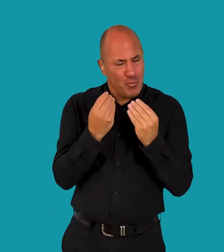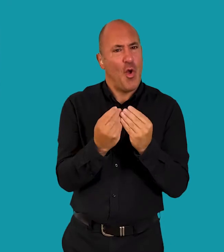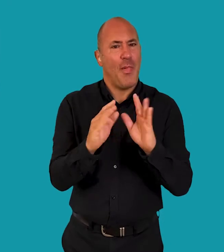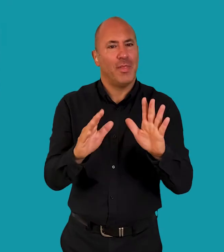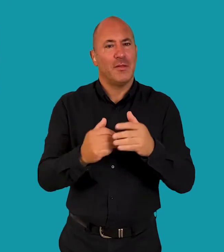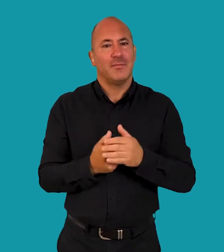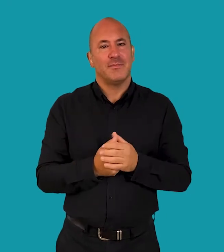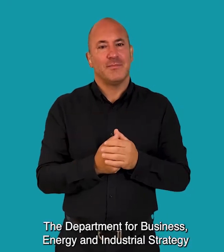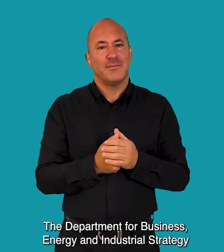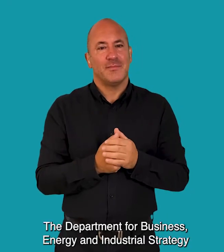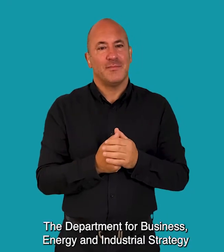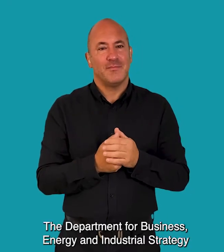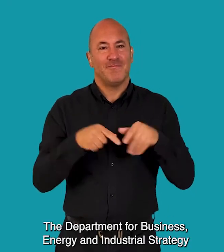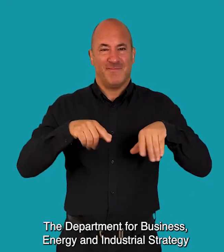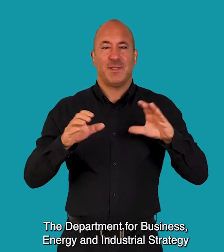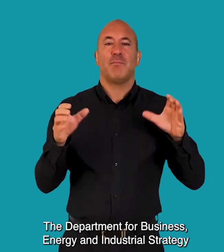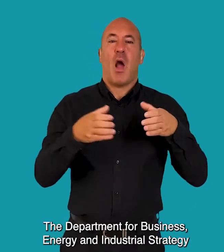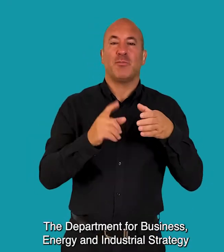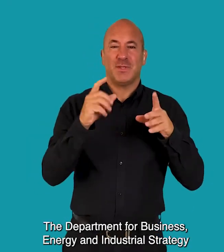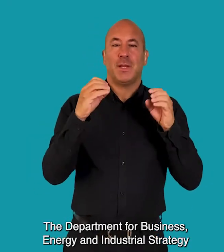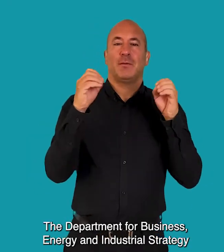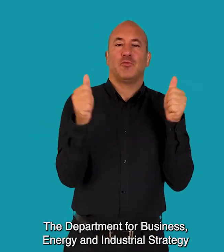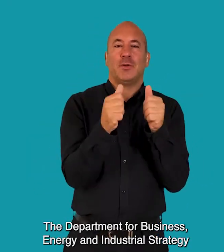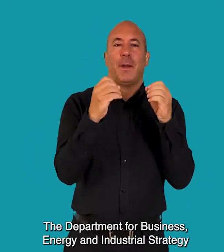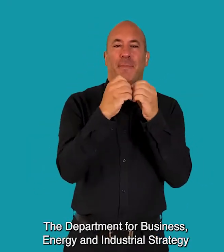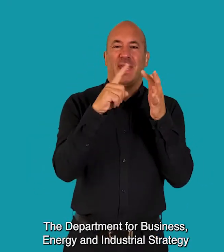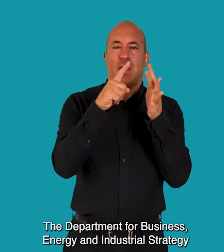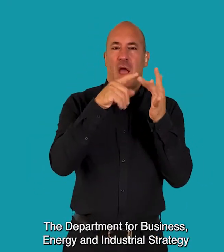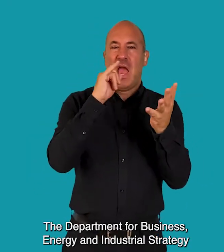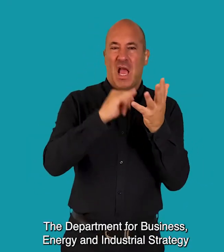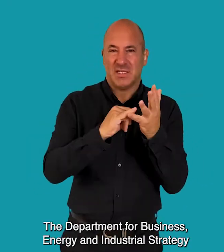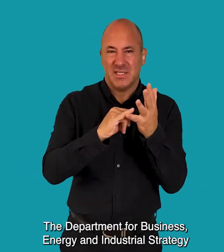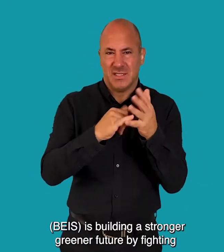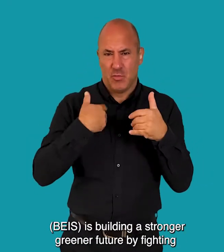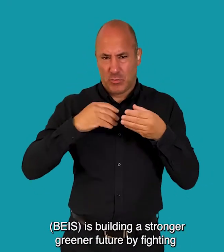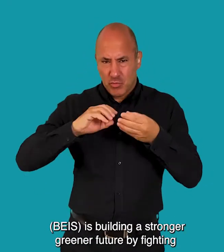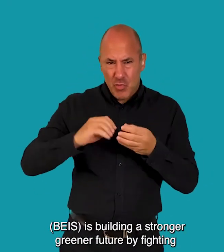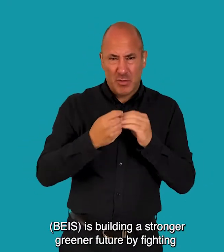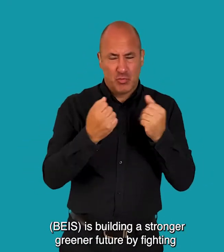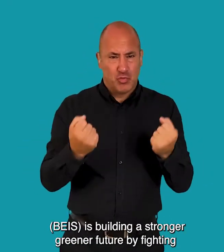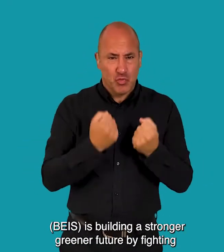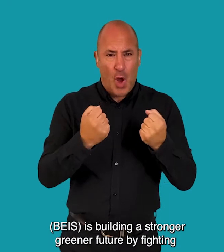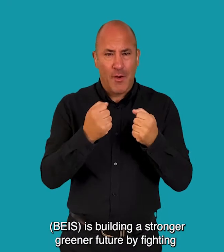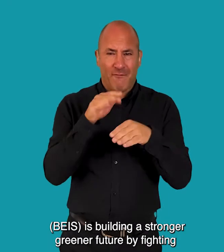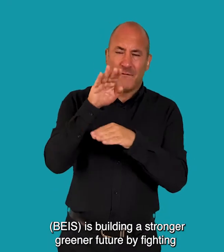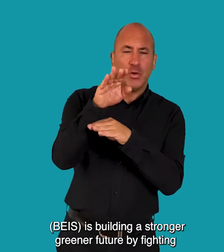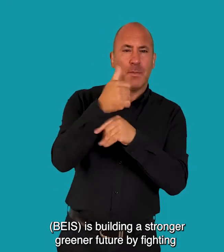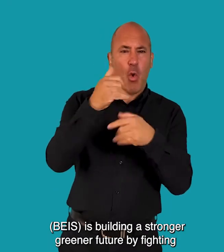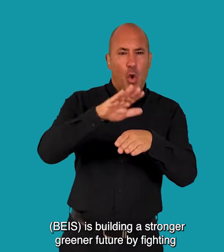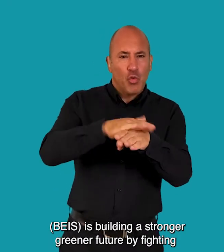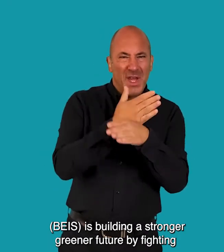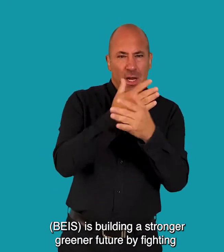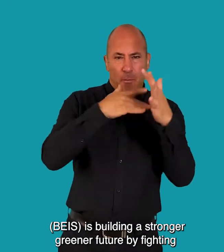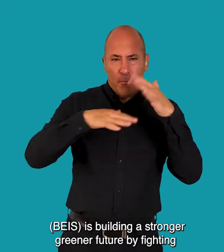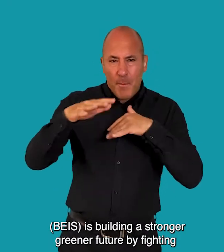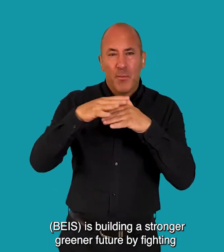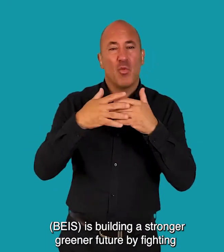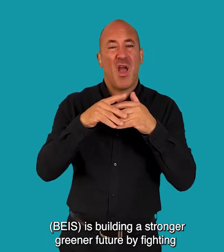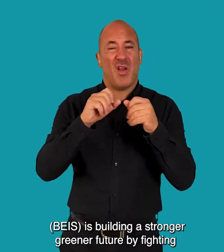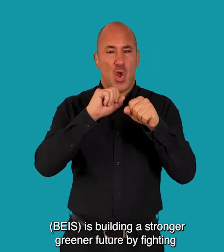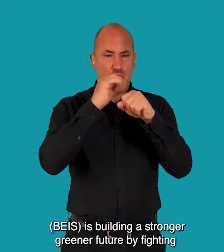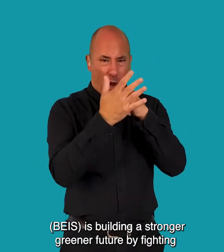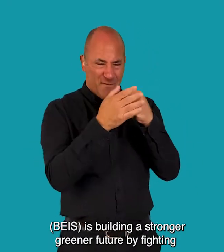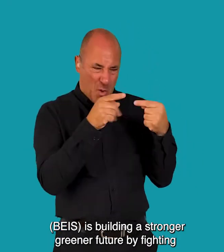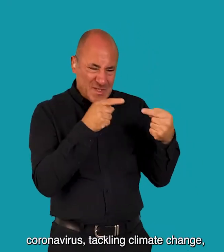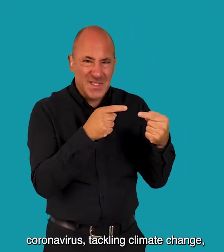The Department for Business, Energy and Industrial Strategy, BEIS Is building a stronger, greener future